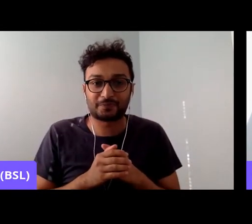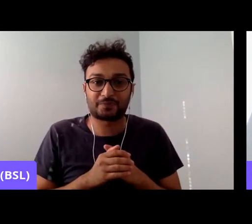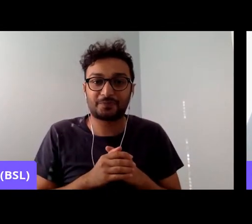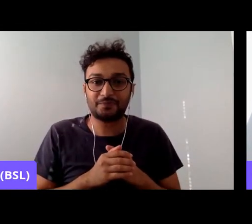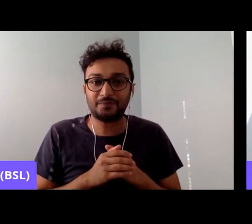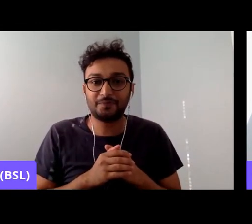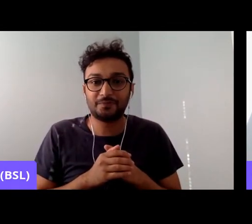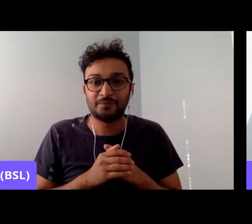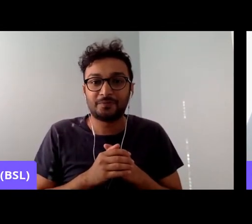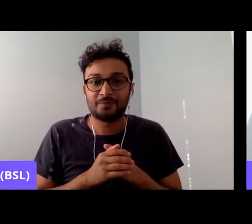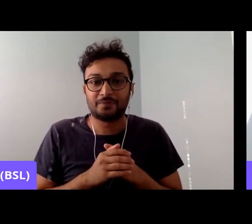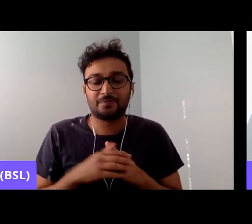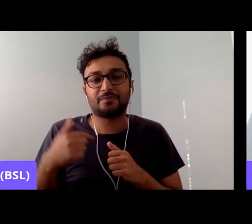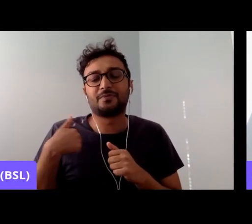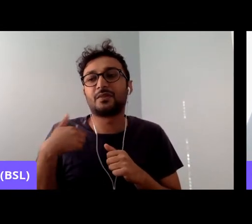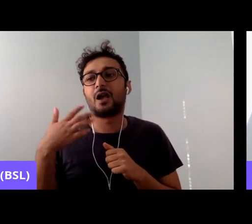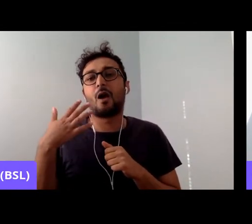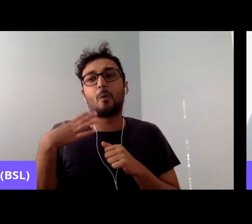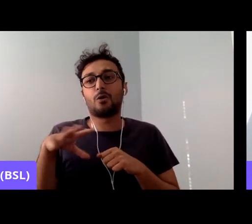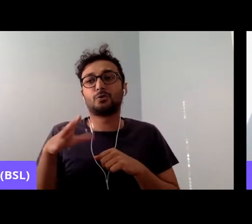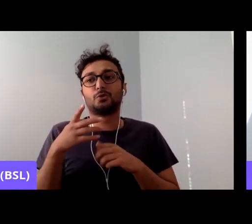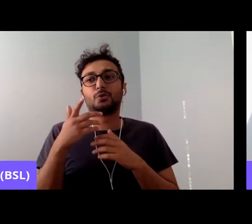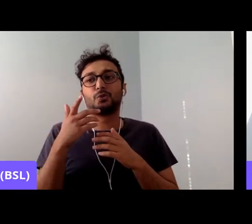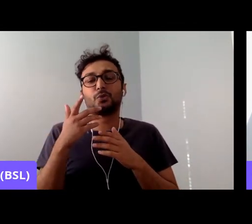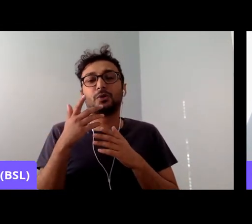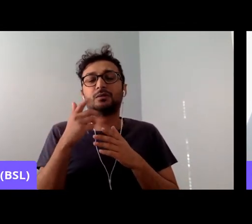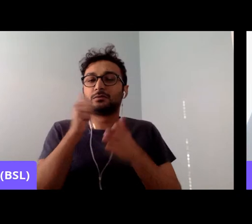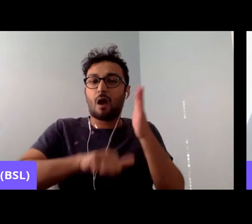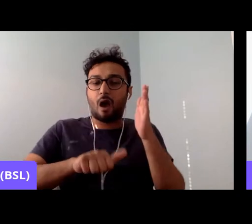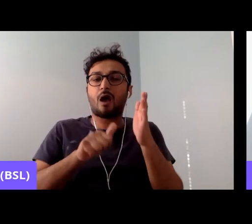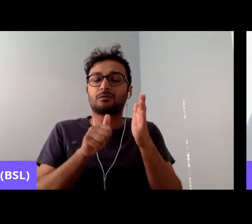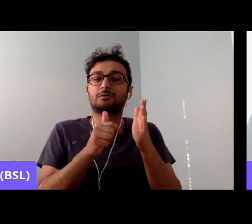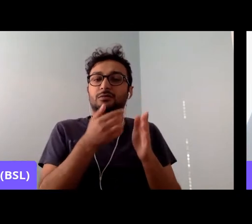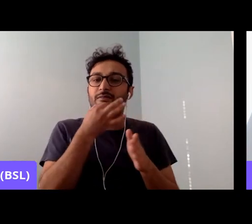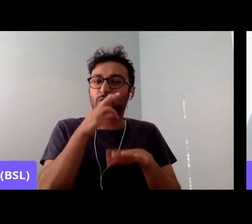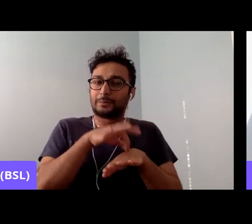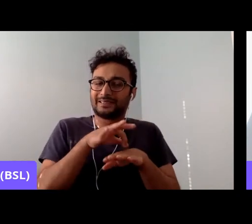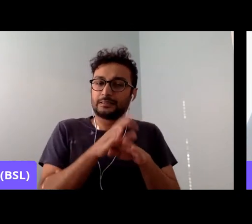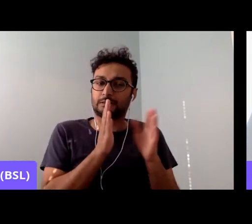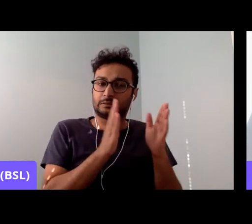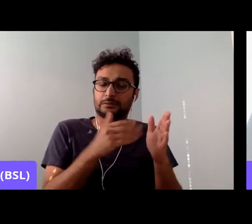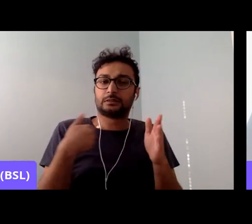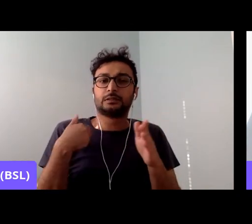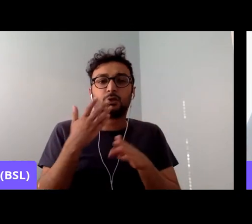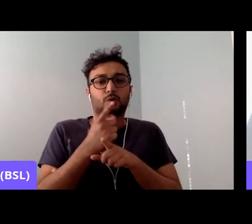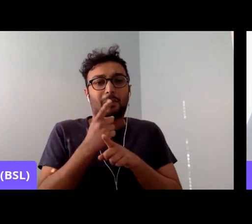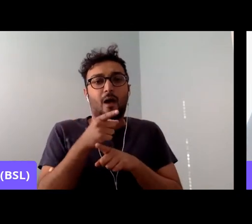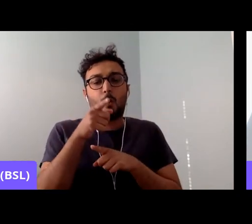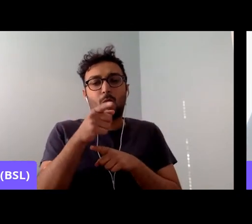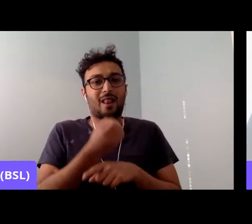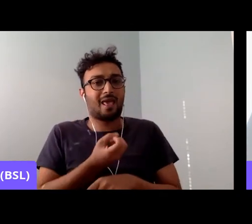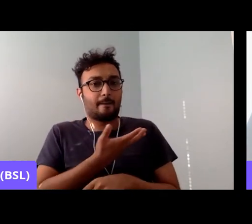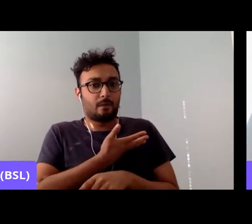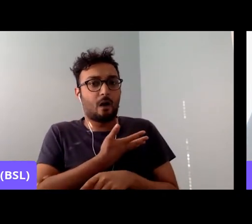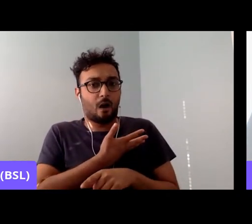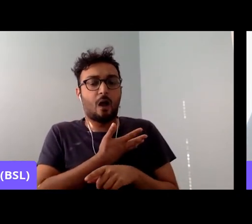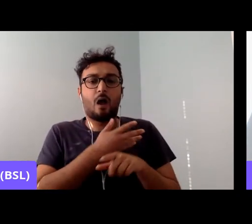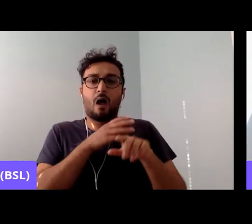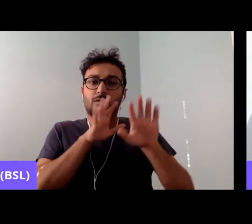to speak for a few minutes, actually, about the Labour movement and anti-racism